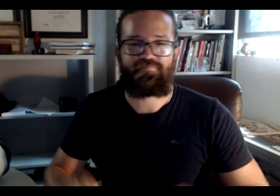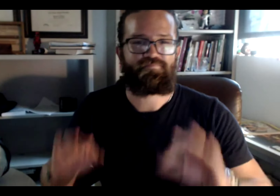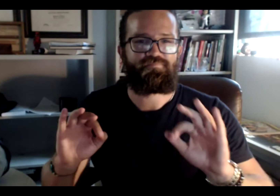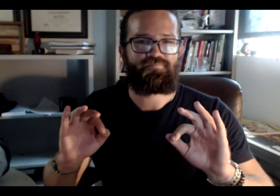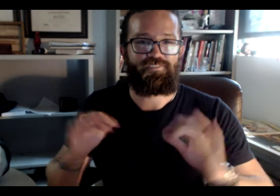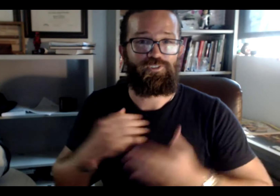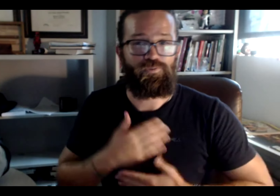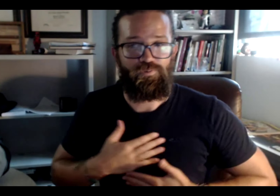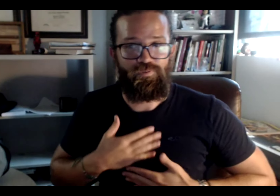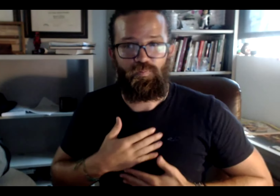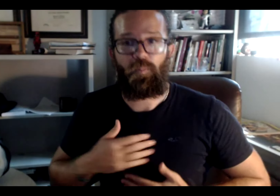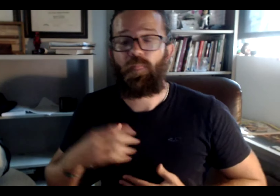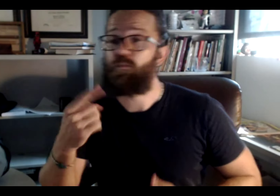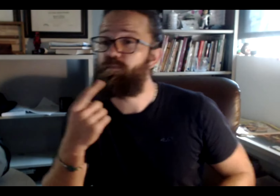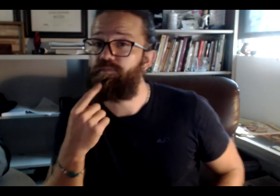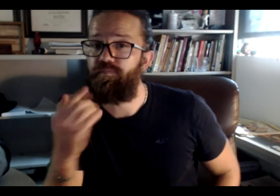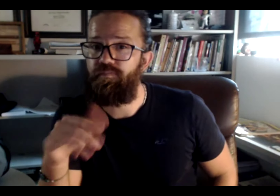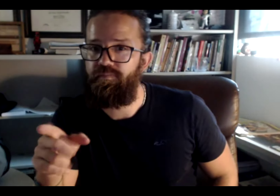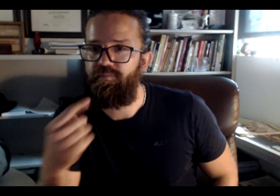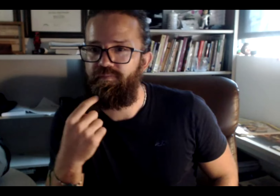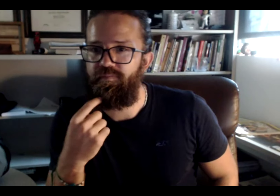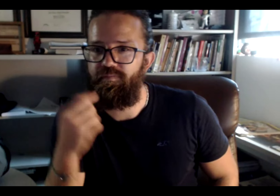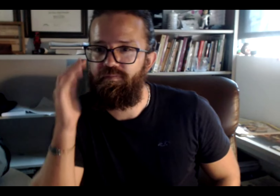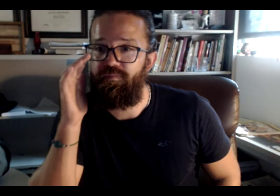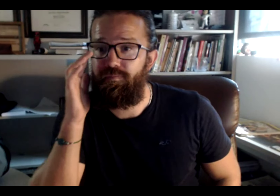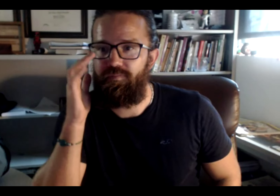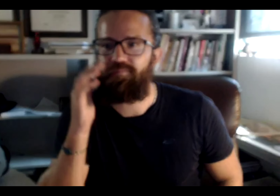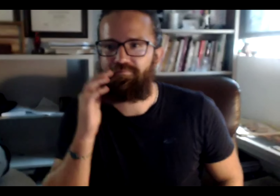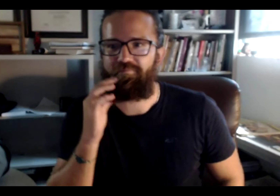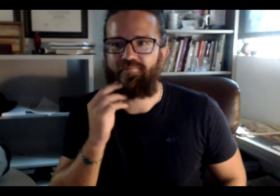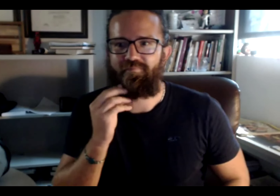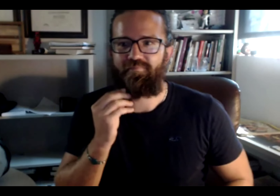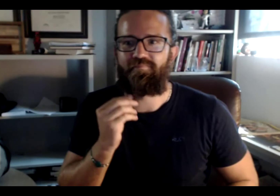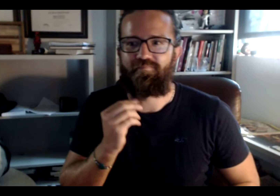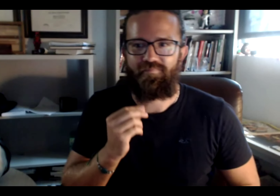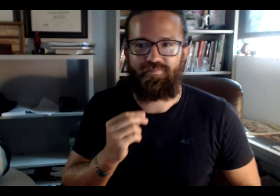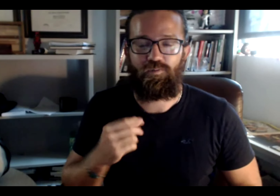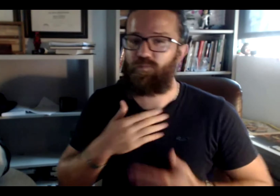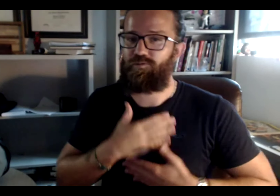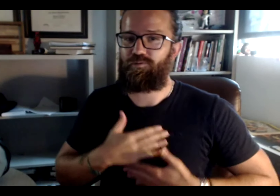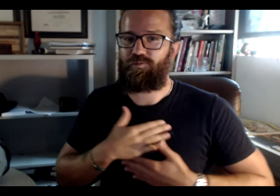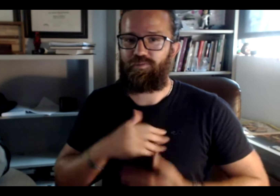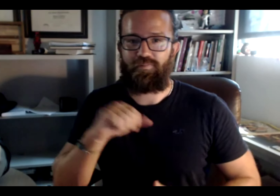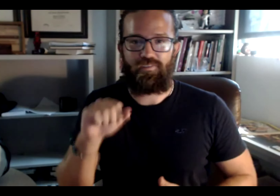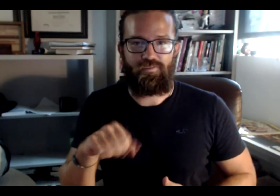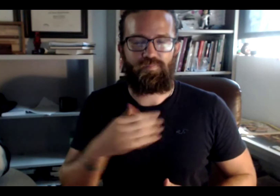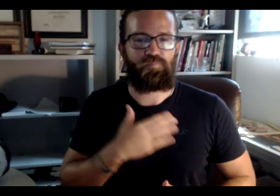for lectures. I'll be seeing you there and, and I'm looking forward to seeing you soon.